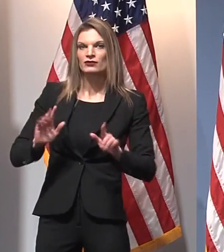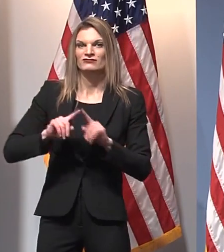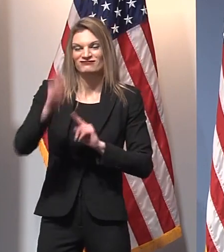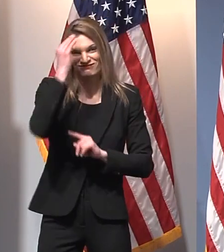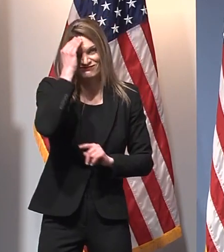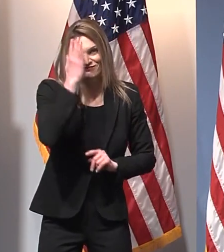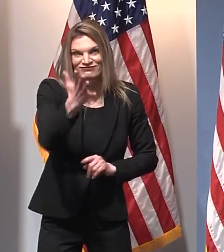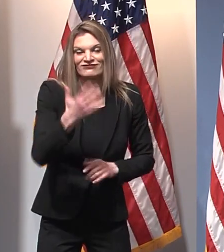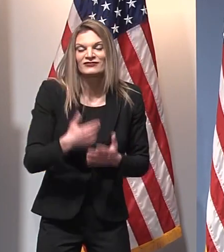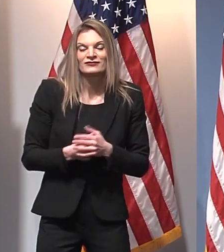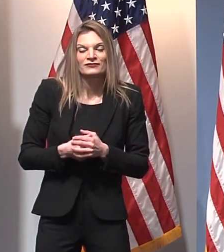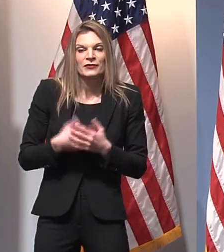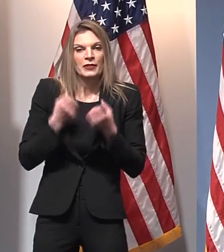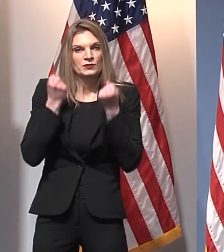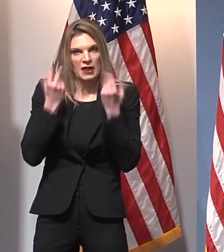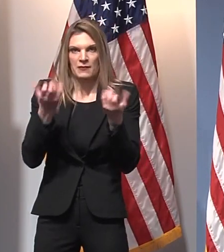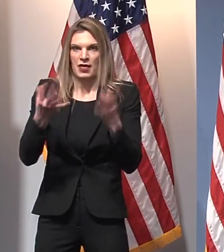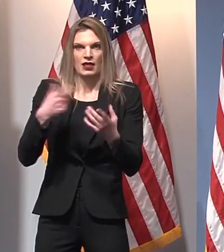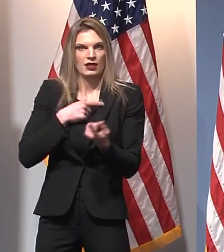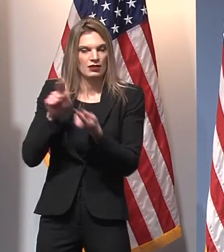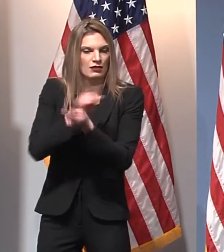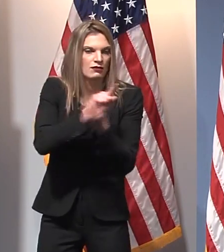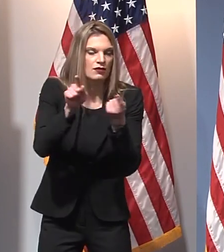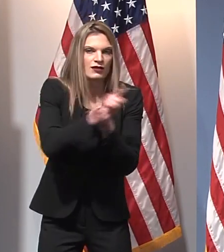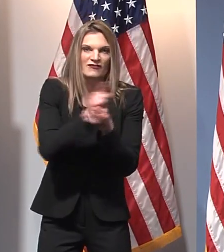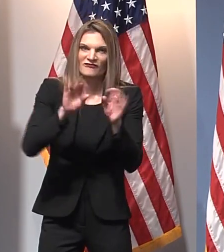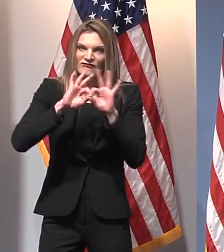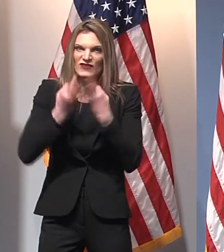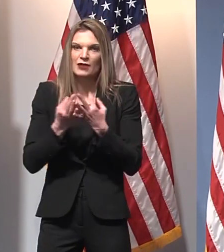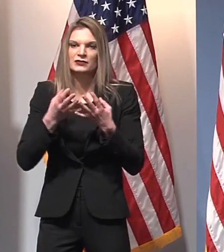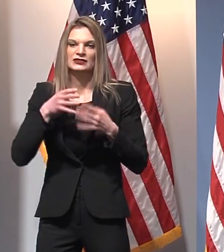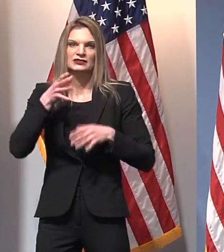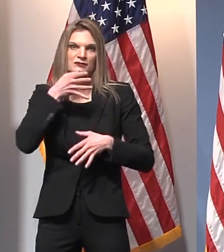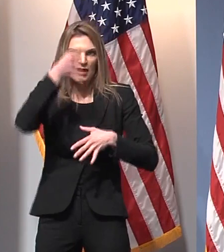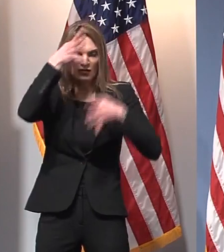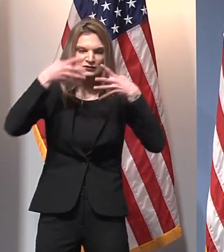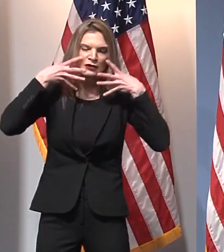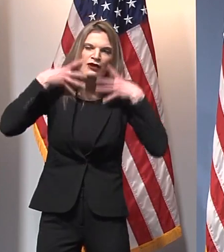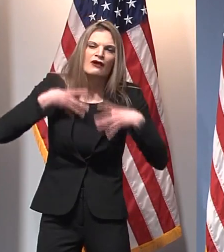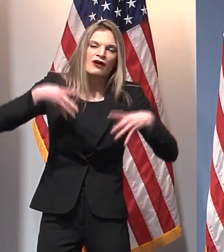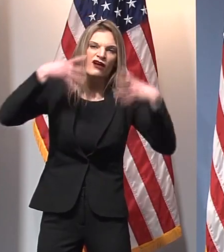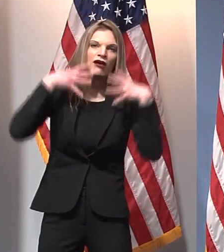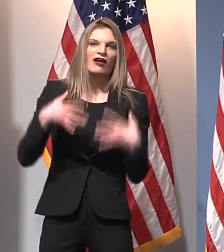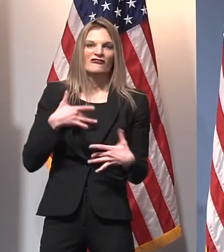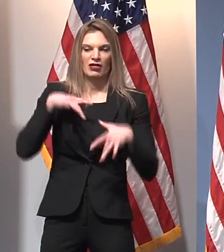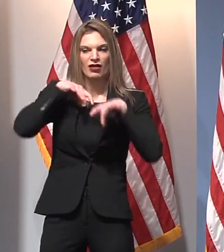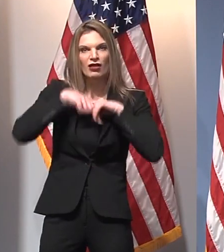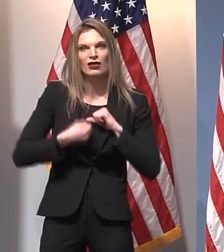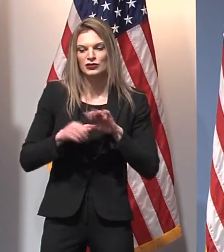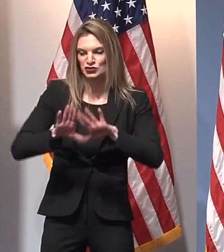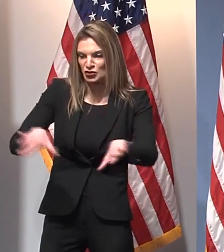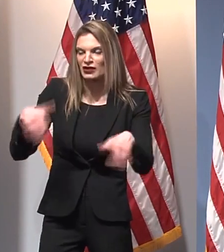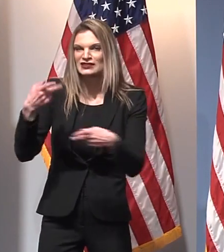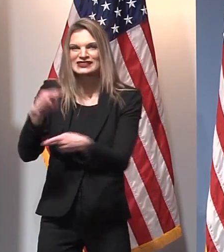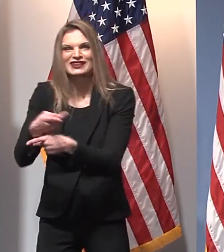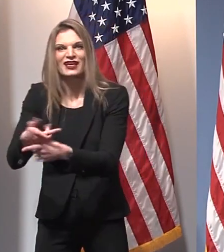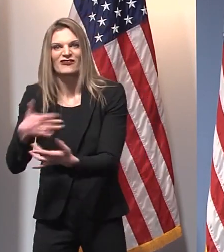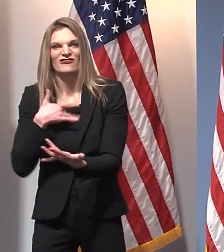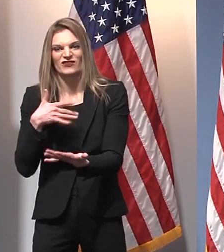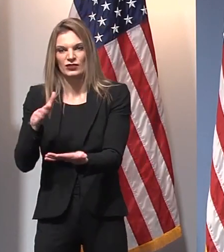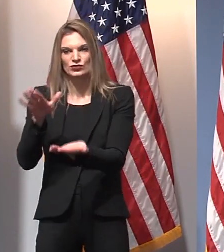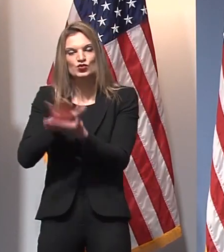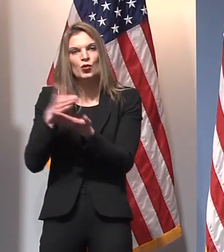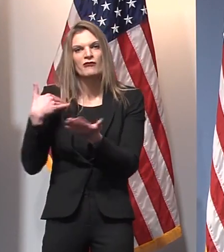want to comforting families who are hurting, with parents in tears who are despondent that they feel that they're failing their child who's sinking